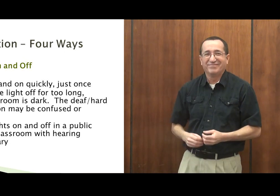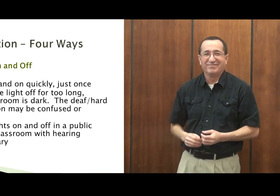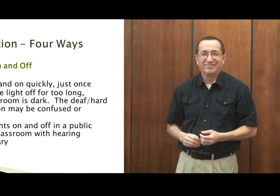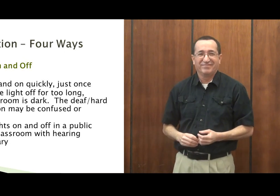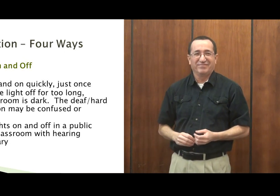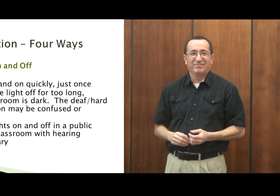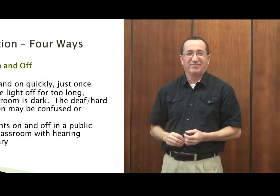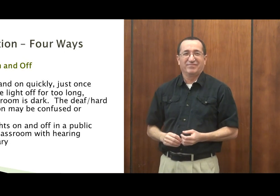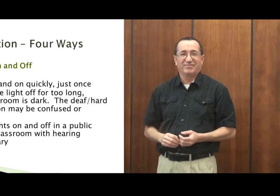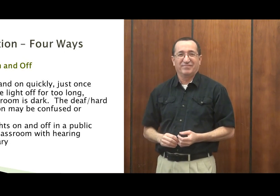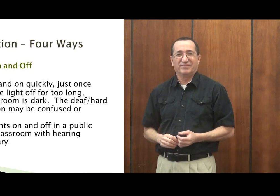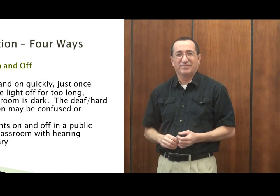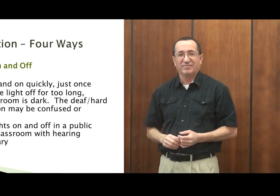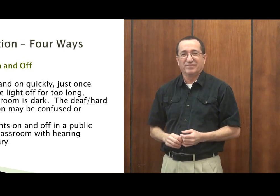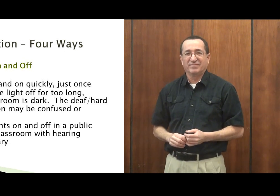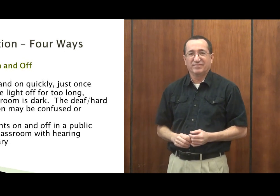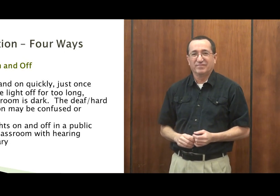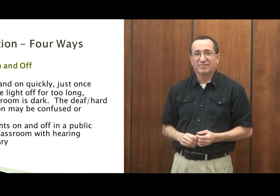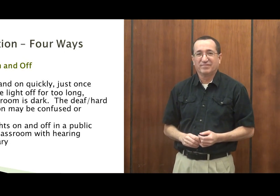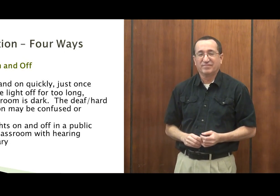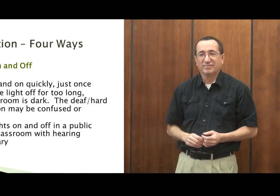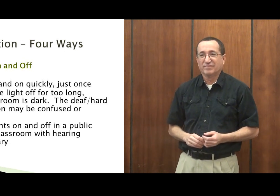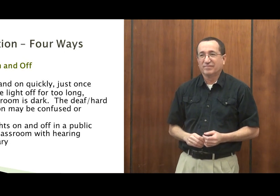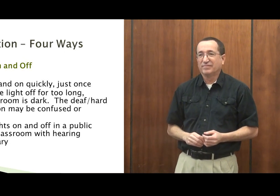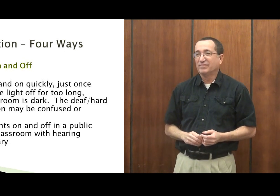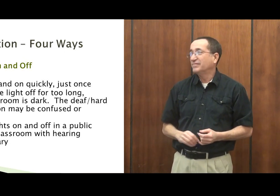wave to get the peripheral vision attention. It would work very well.